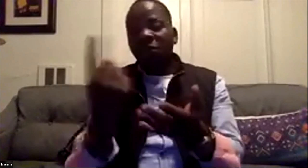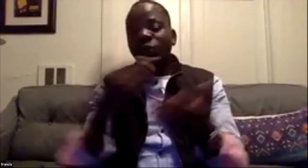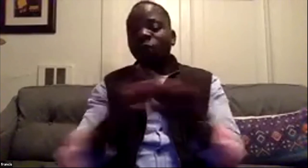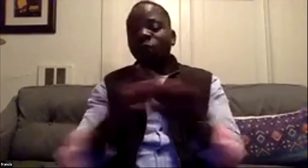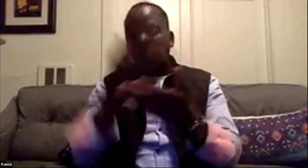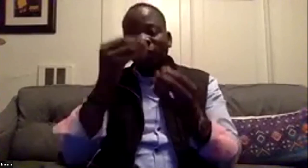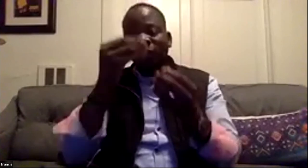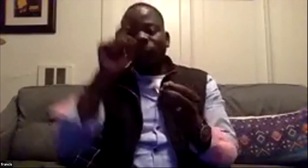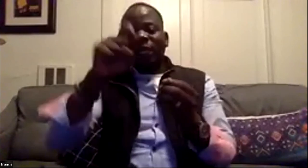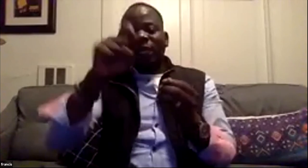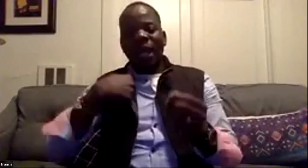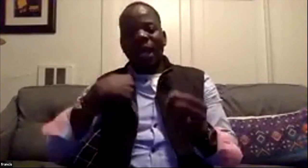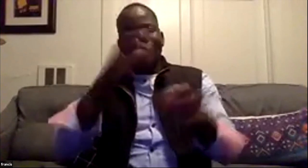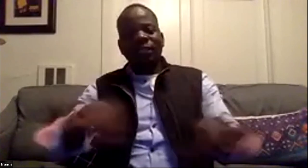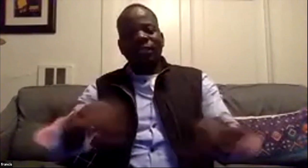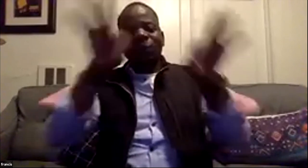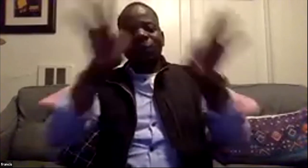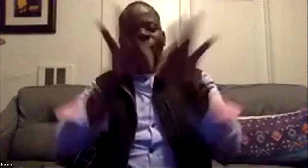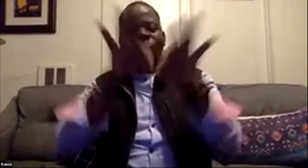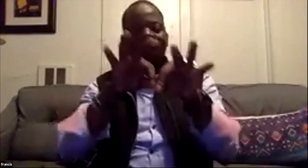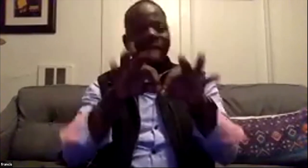so so you're talking about data collection and getting